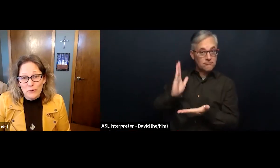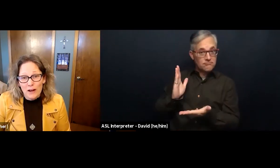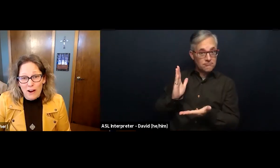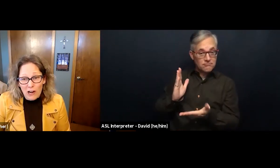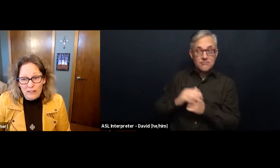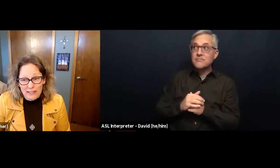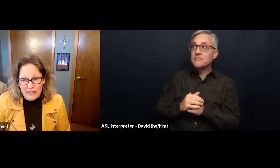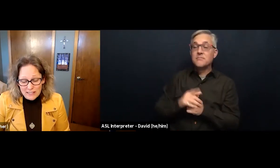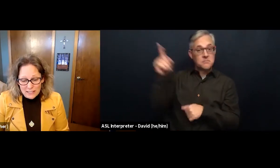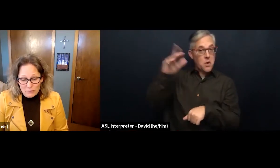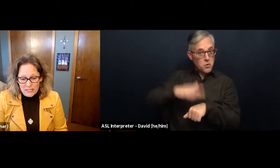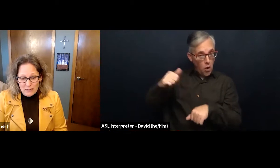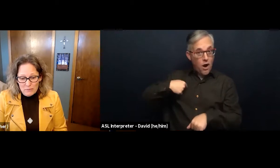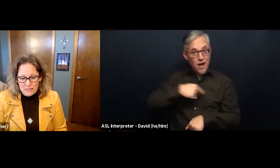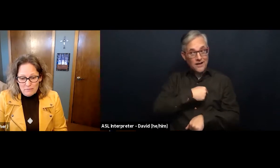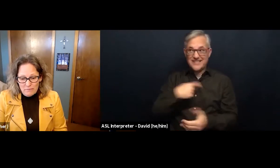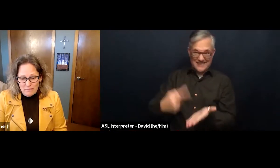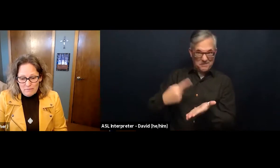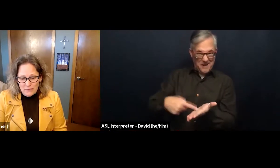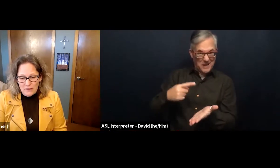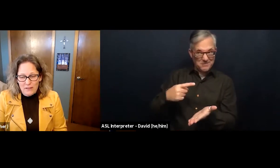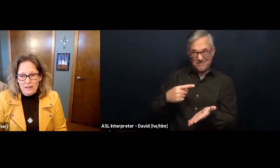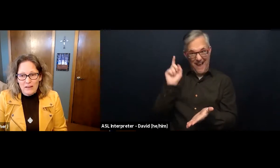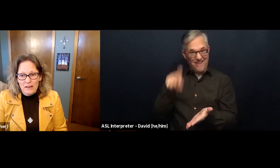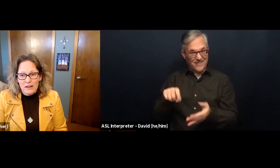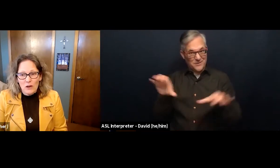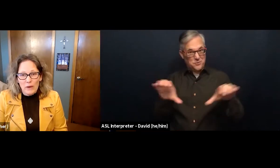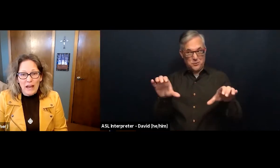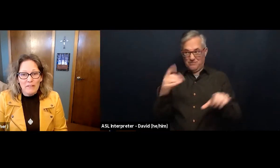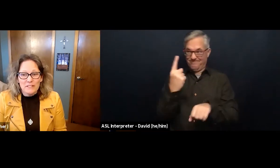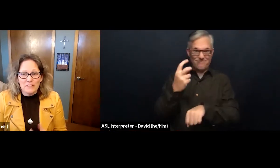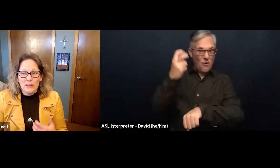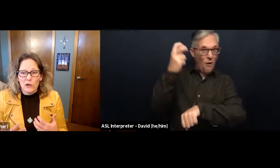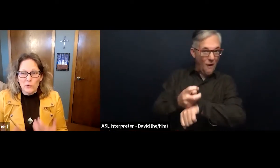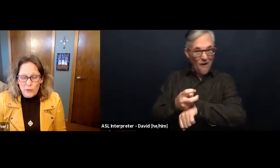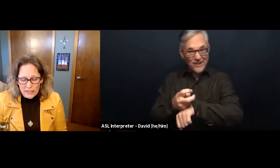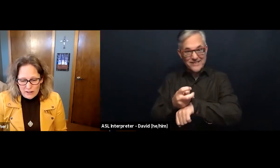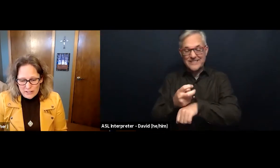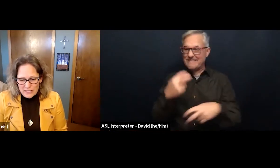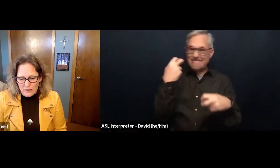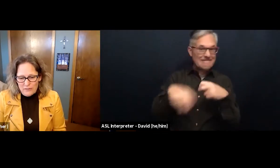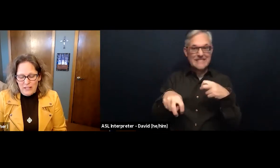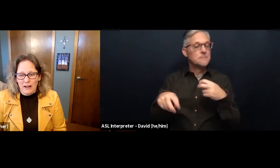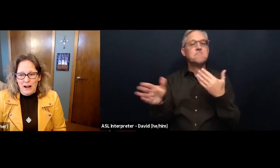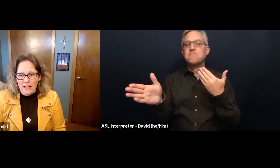hard things sometimes, we have to root ourselves in God.